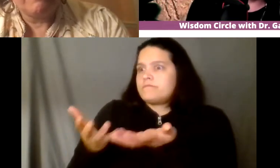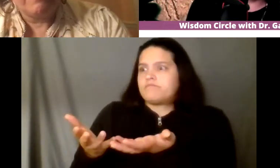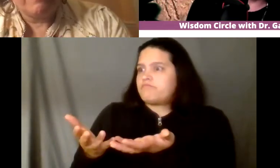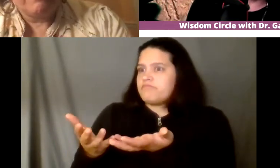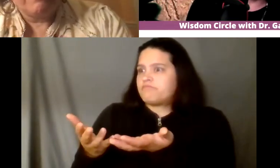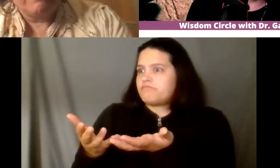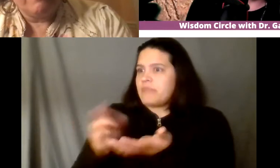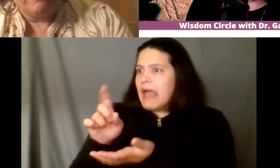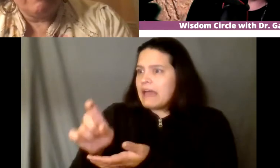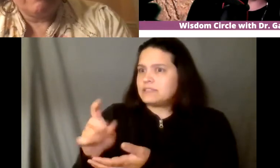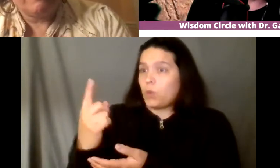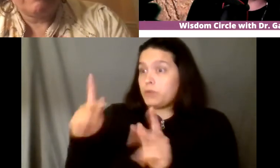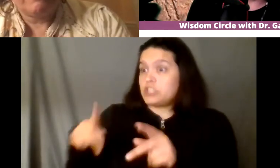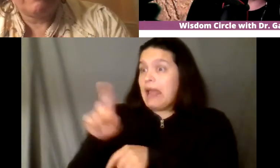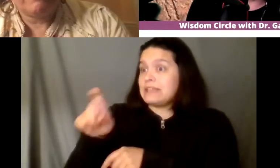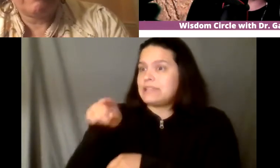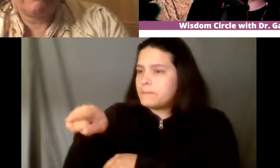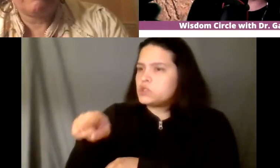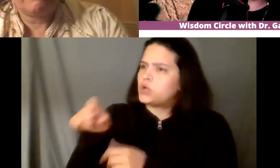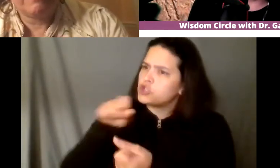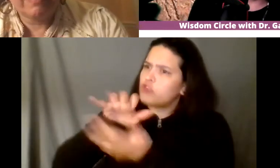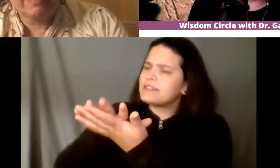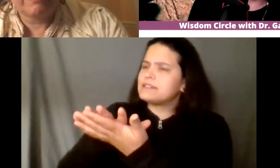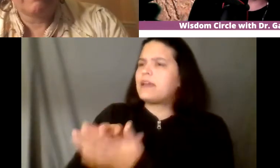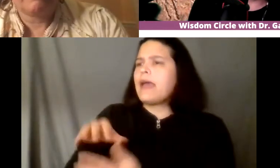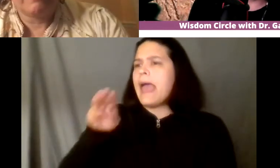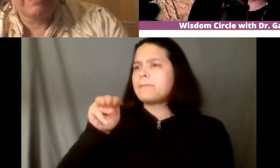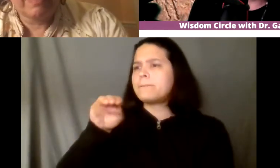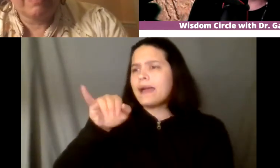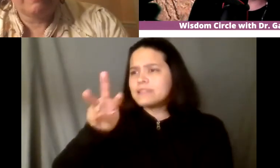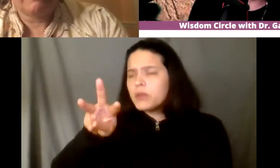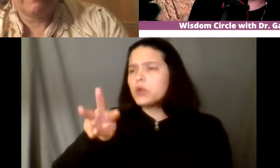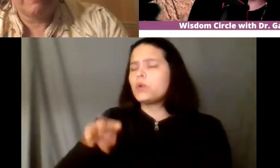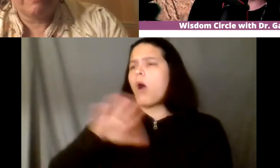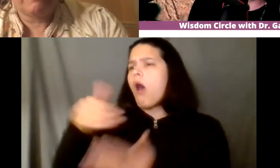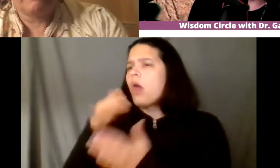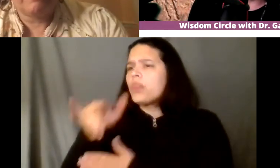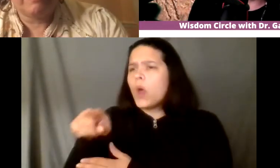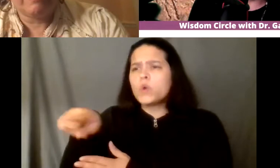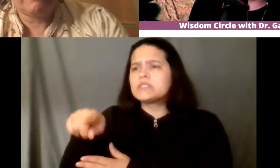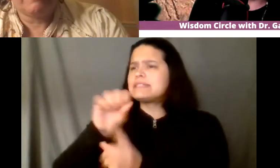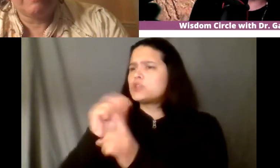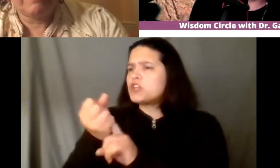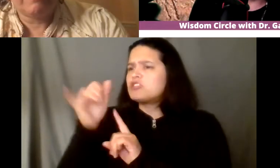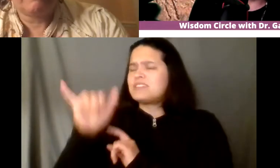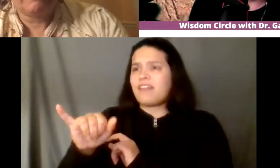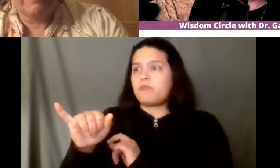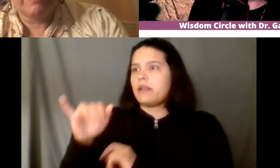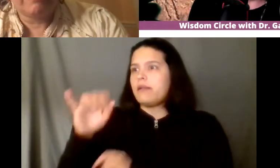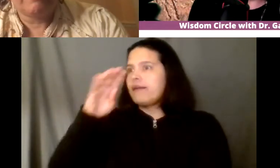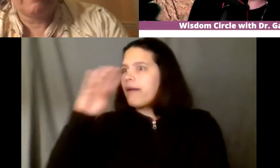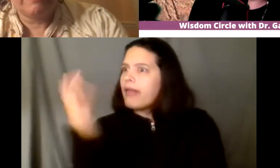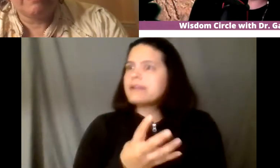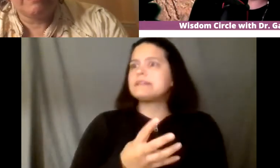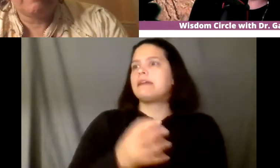have largely a lot of the cases have largely been neglected and not not acknowledged and not completed in